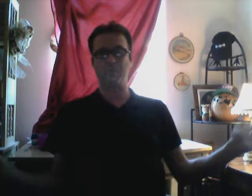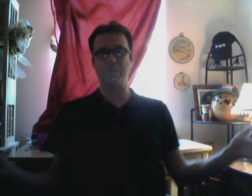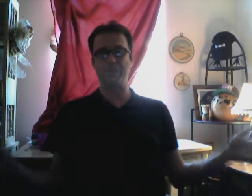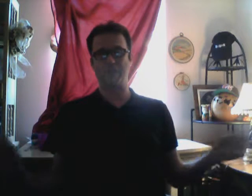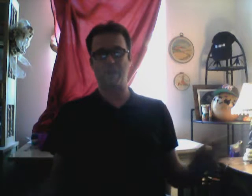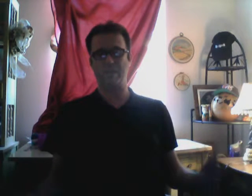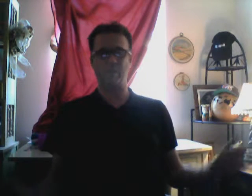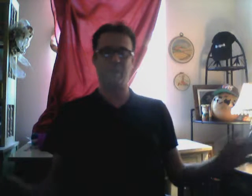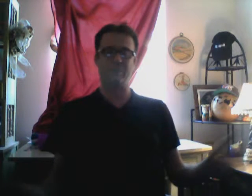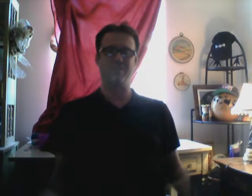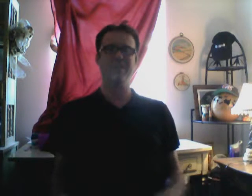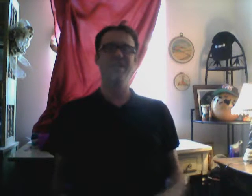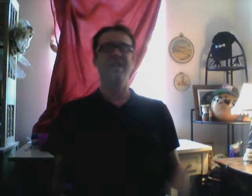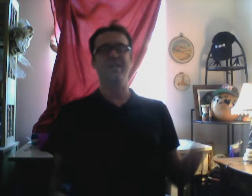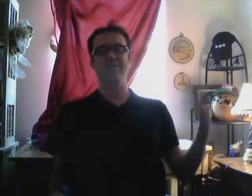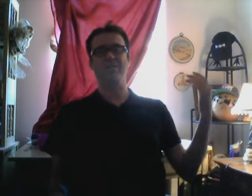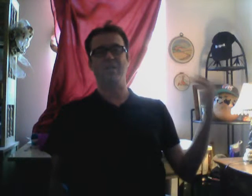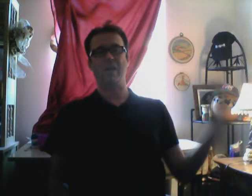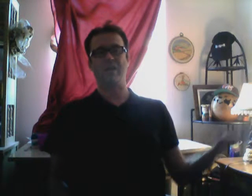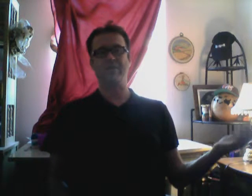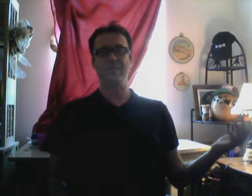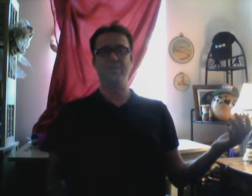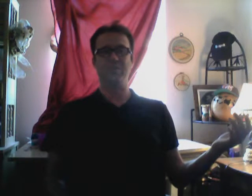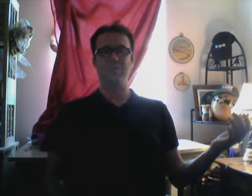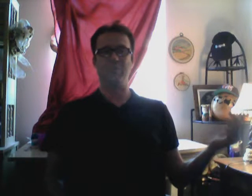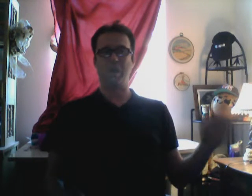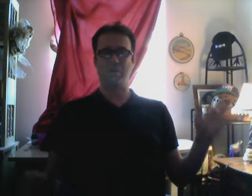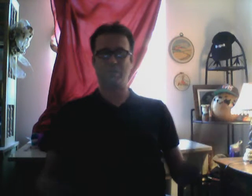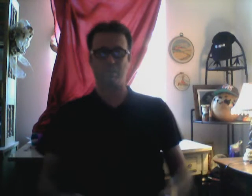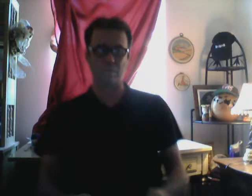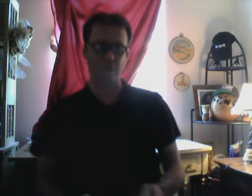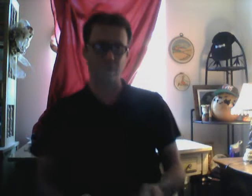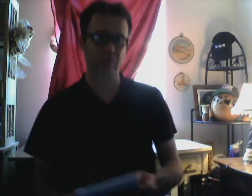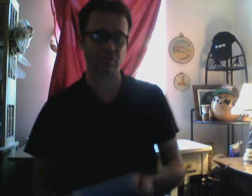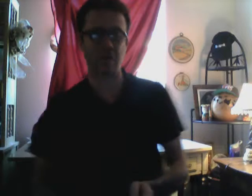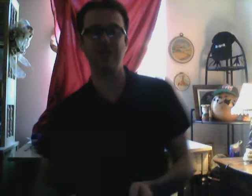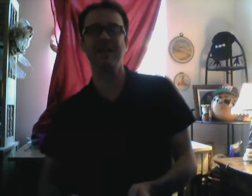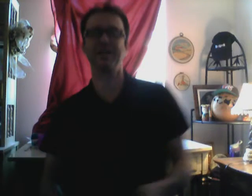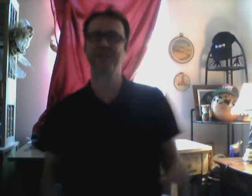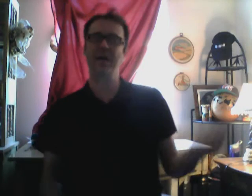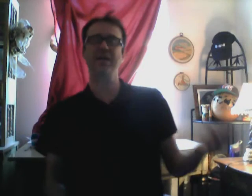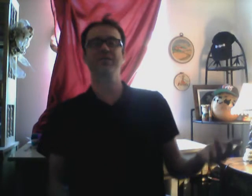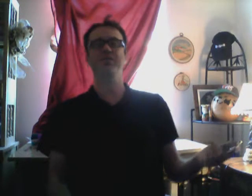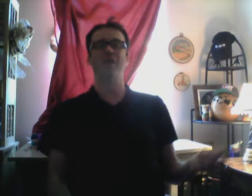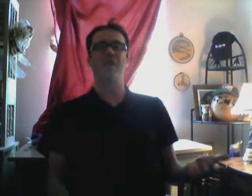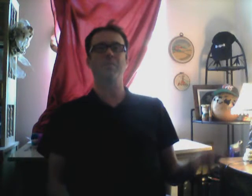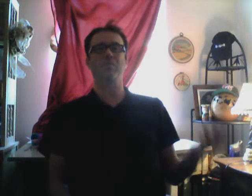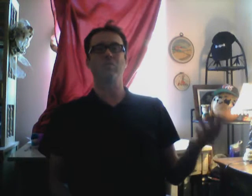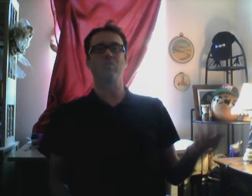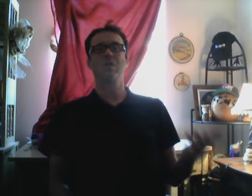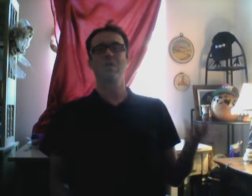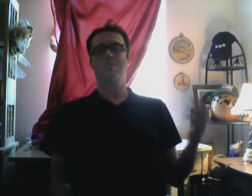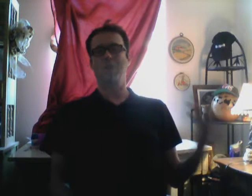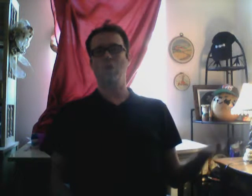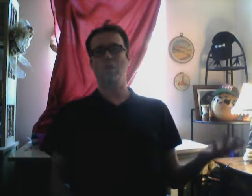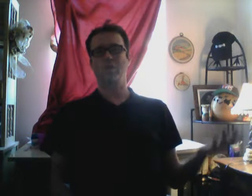Freaky. Friday. Whatever. And. use. A lot of. Symbolic. Symbolic. Symbolic. It's. Astronomical. Mariner.